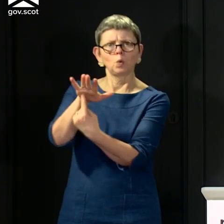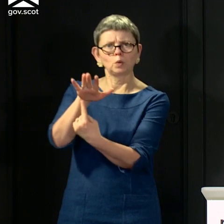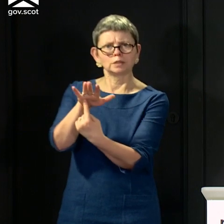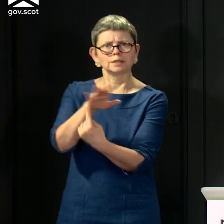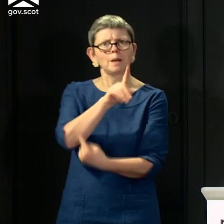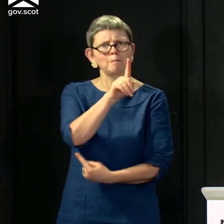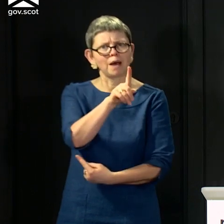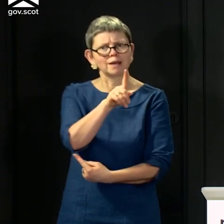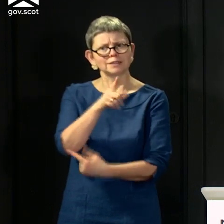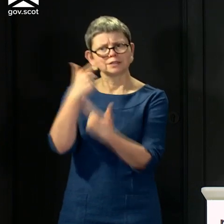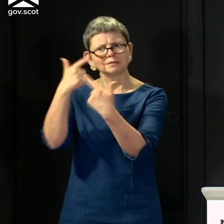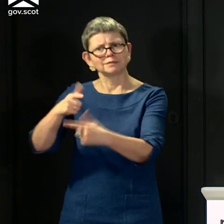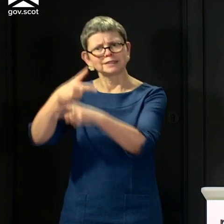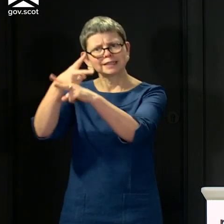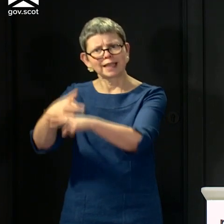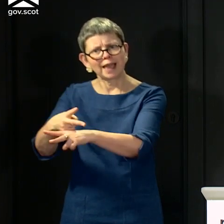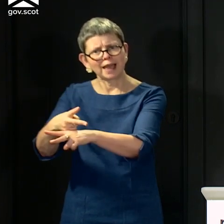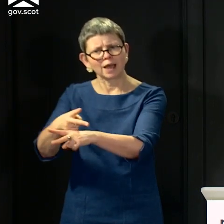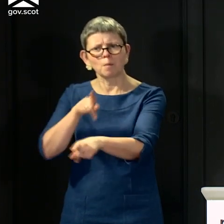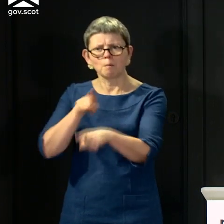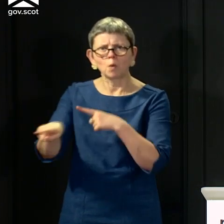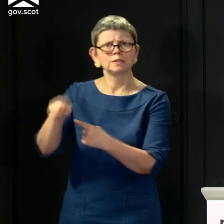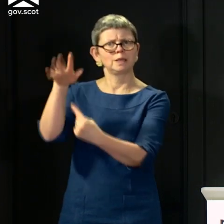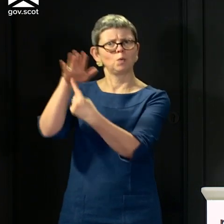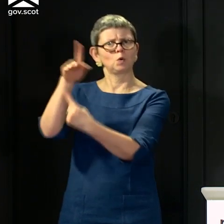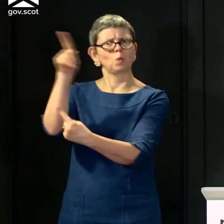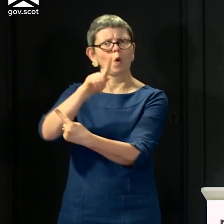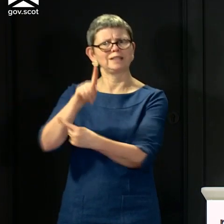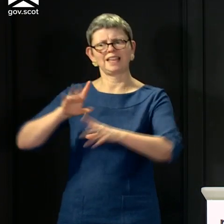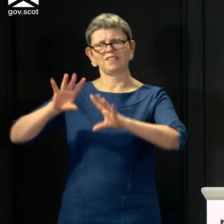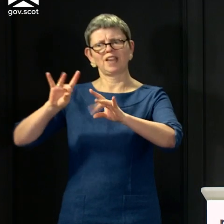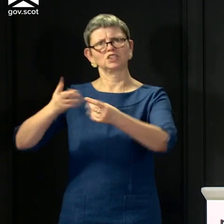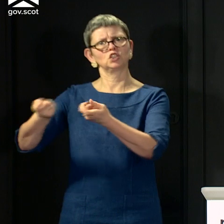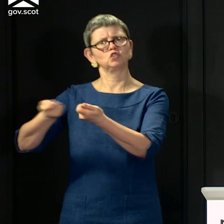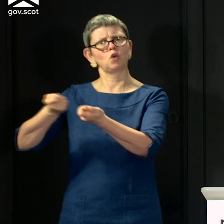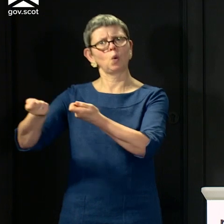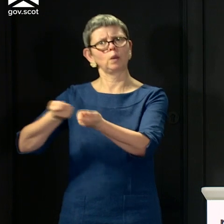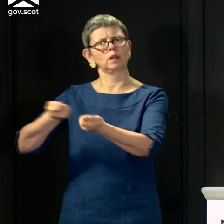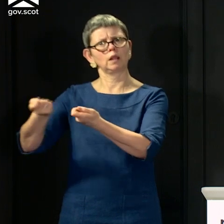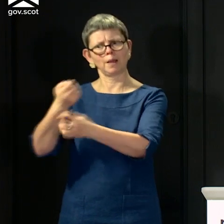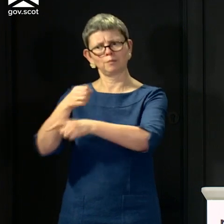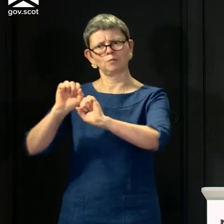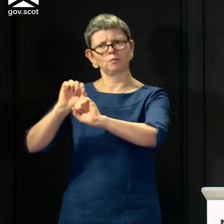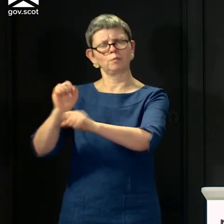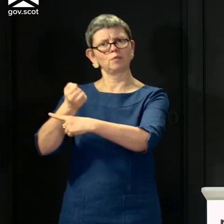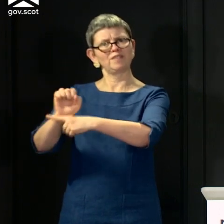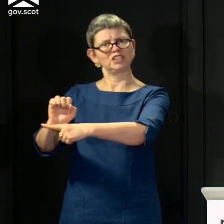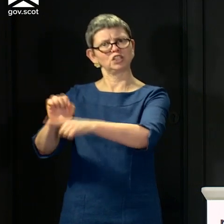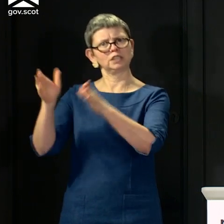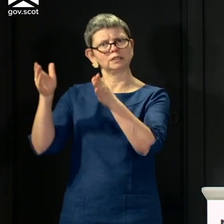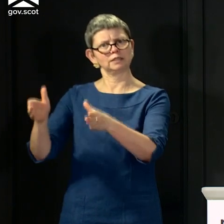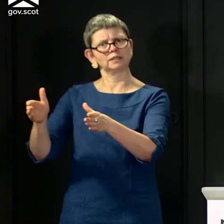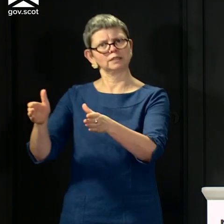a care home is the infection prevention and control that is deployed in that care home. And that's why the guidance that was issued to care homes